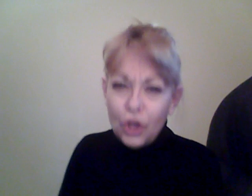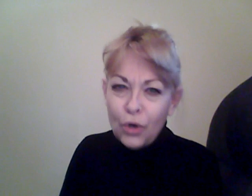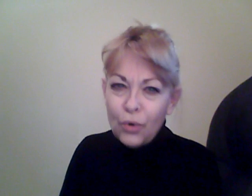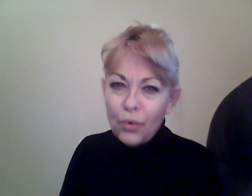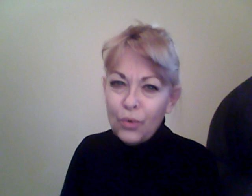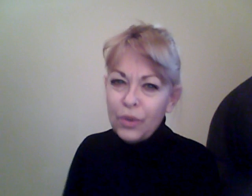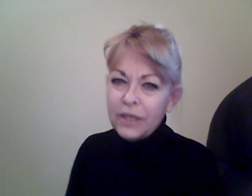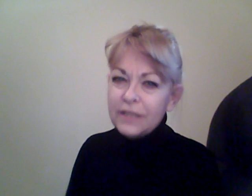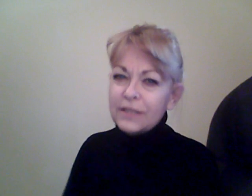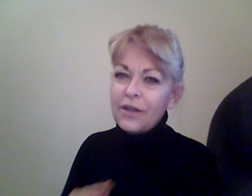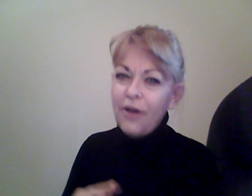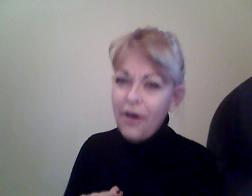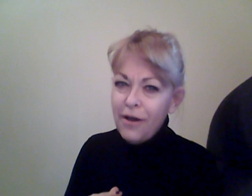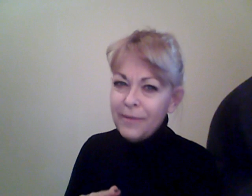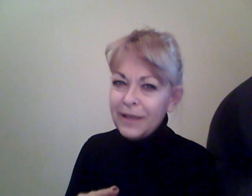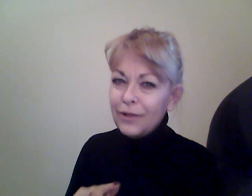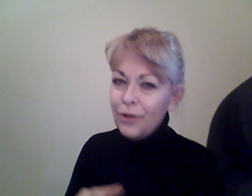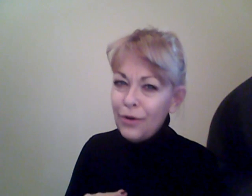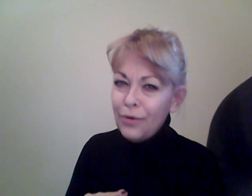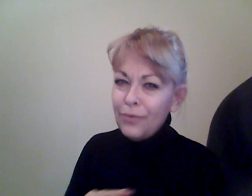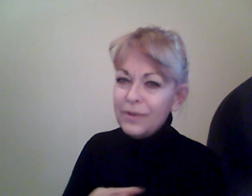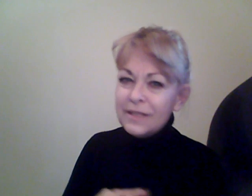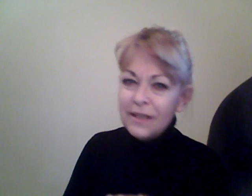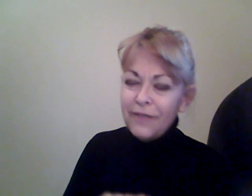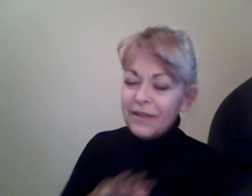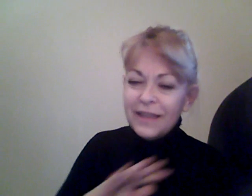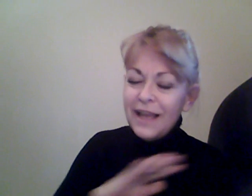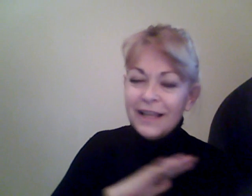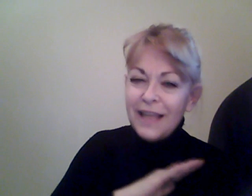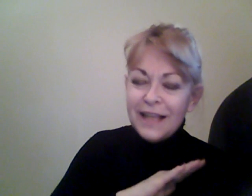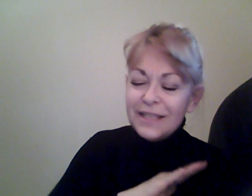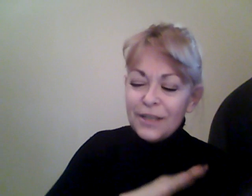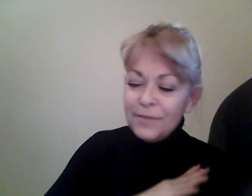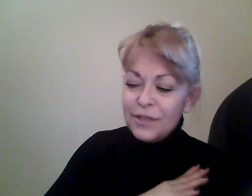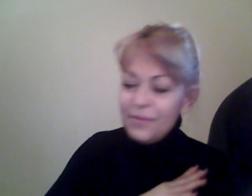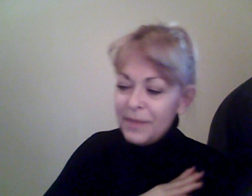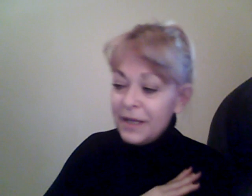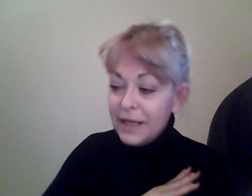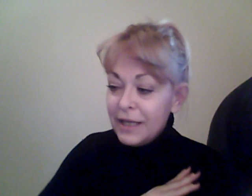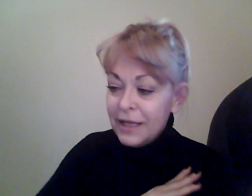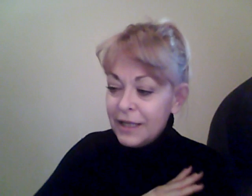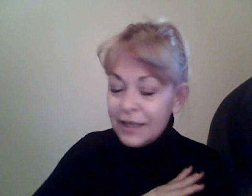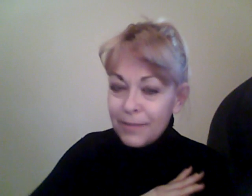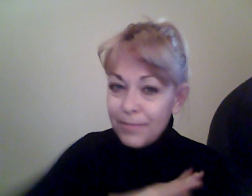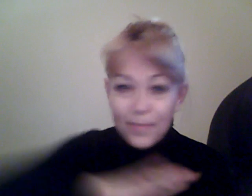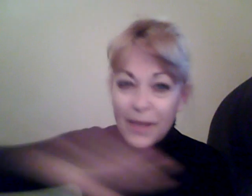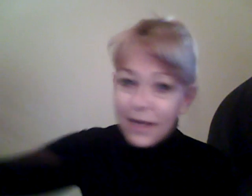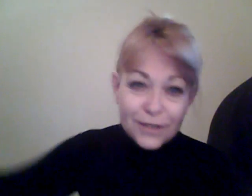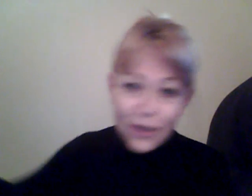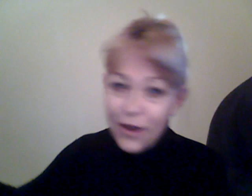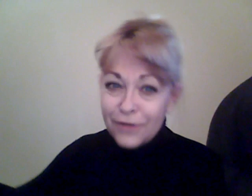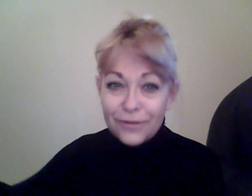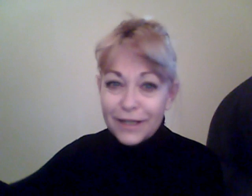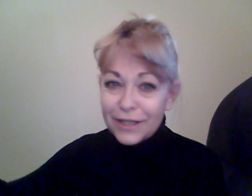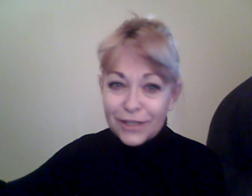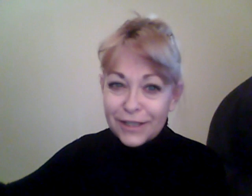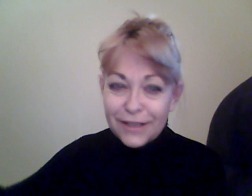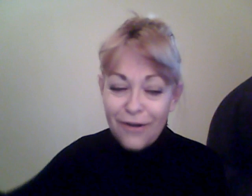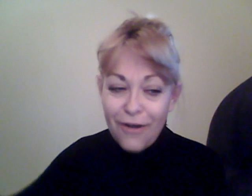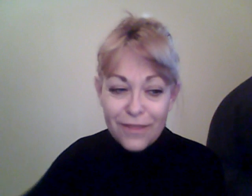Low is calming. Low is loving. That seems to be the biggest contradiction on